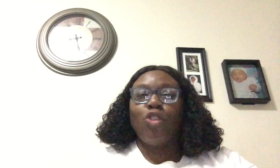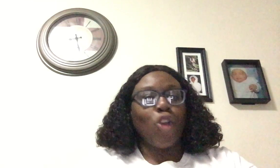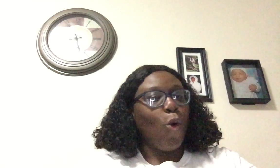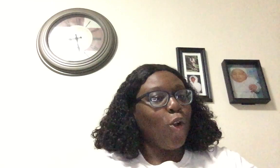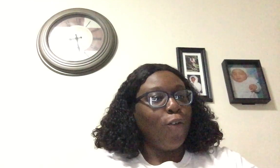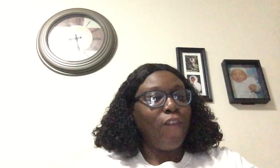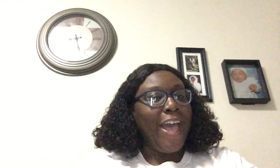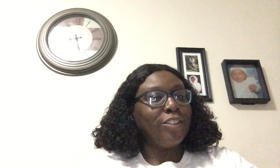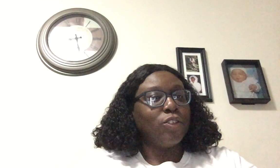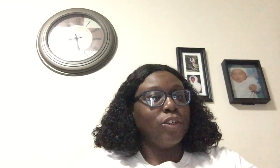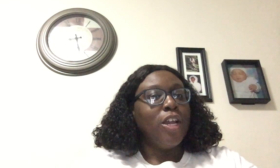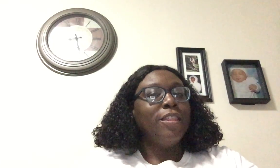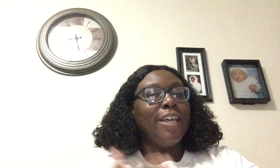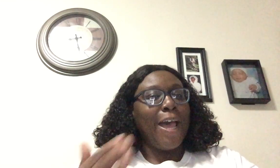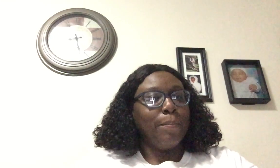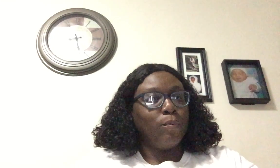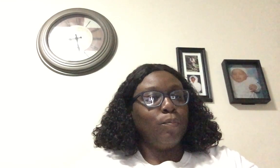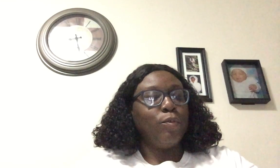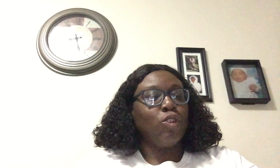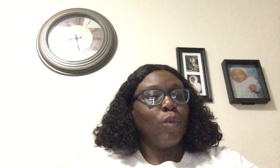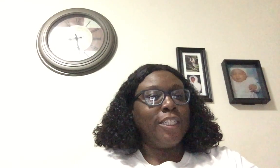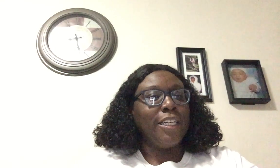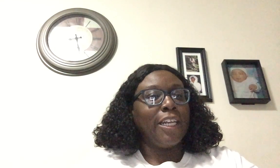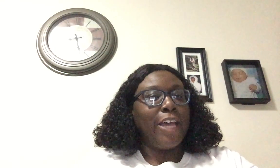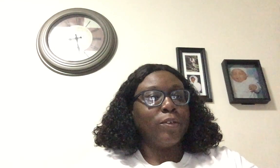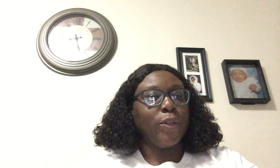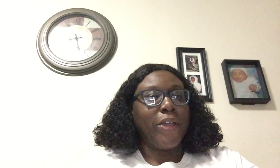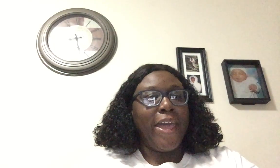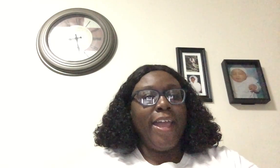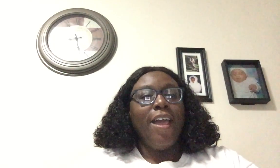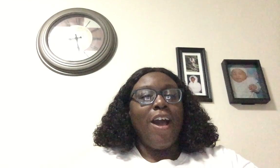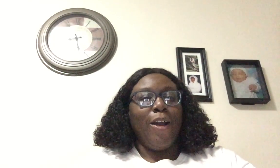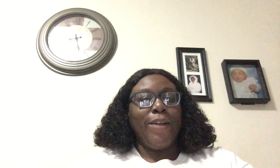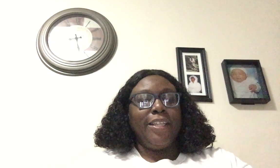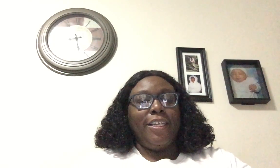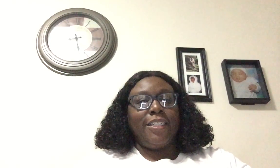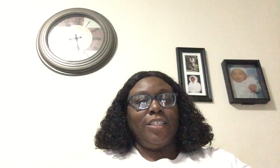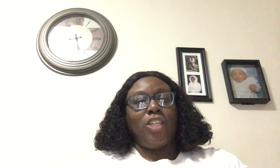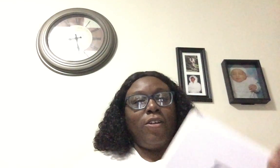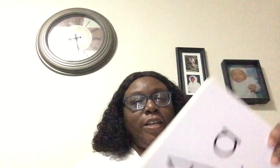don't go faster than I'm switching the letters. Okay, all right, let's get started.